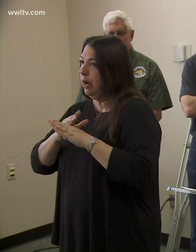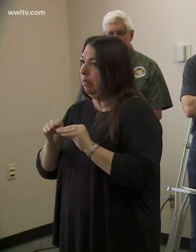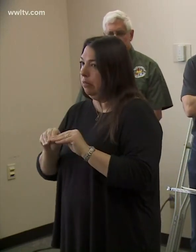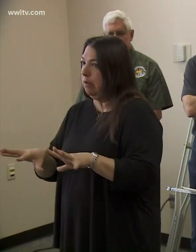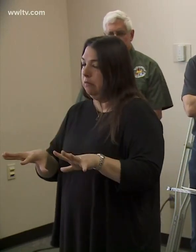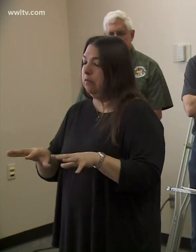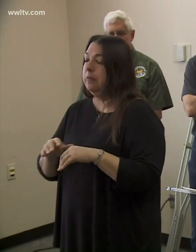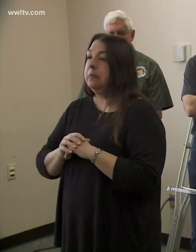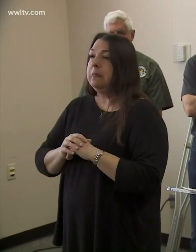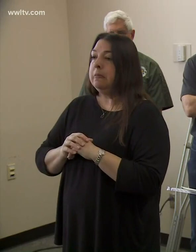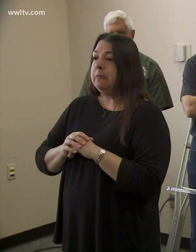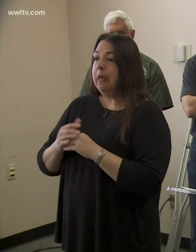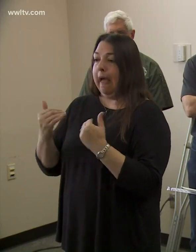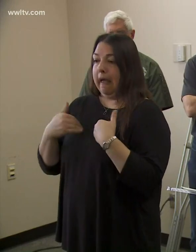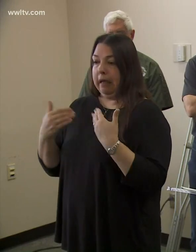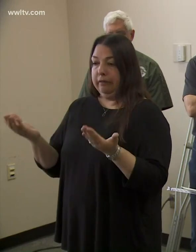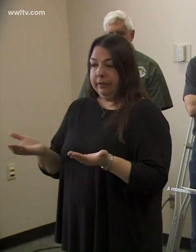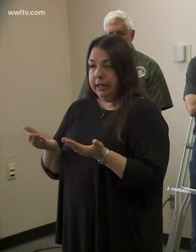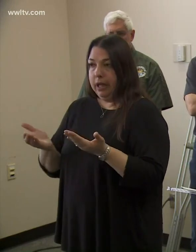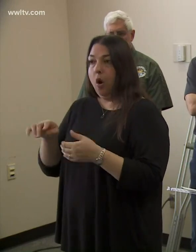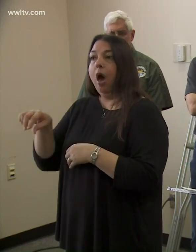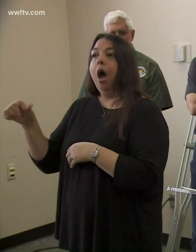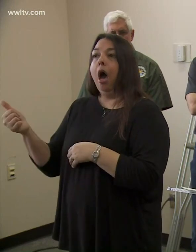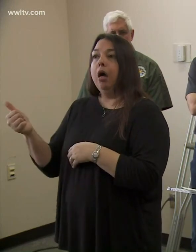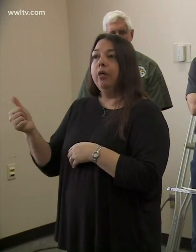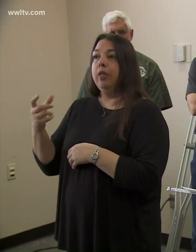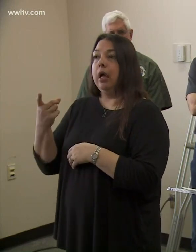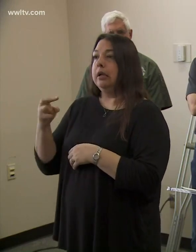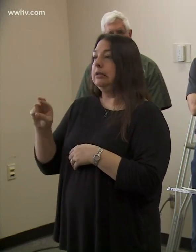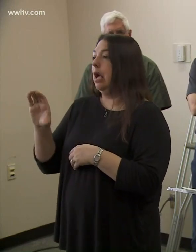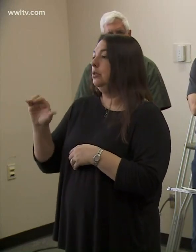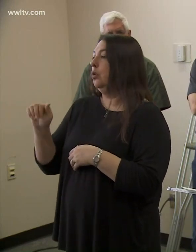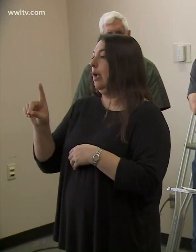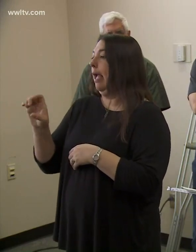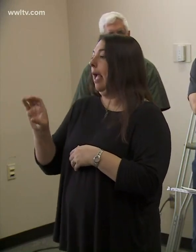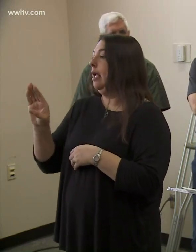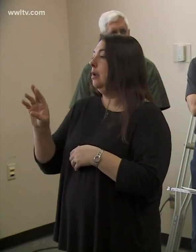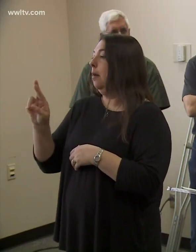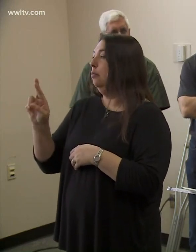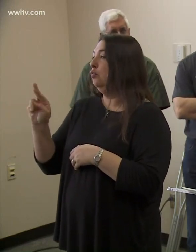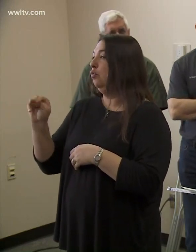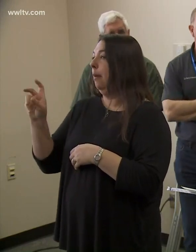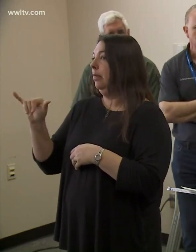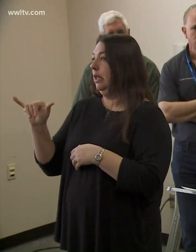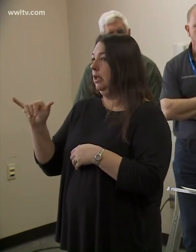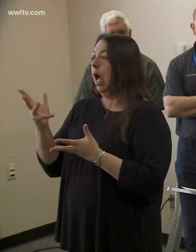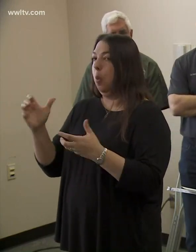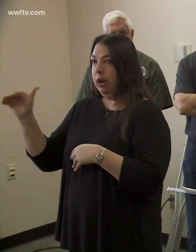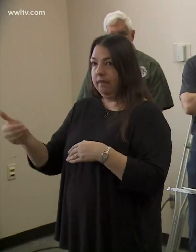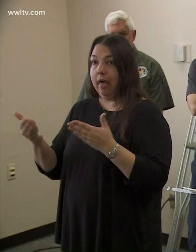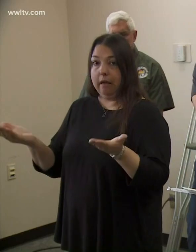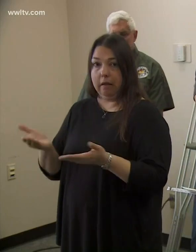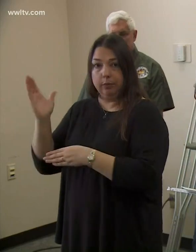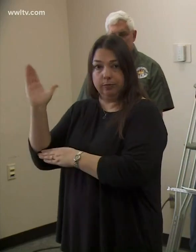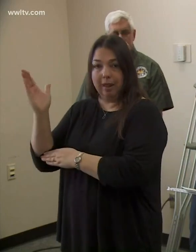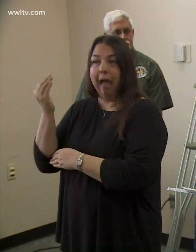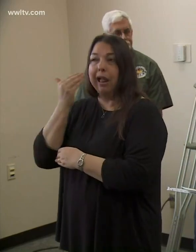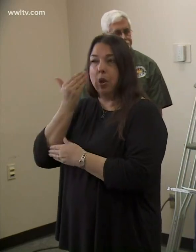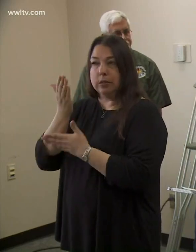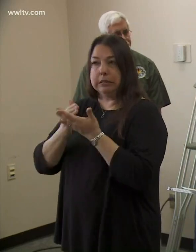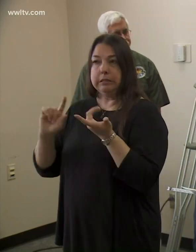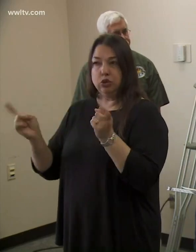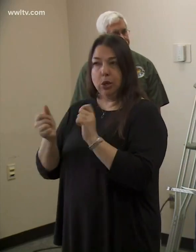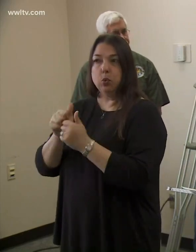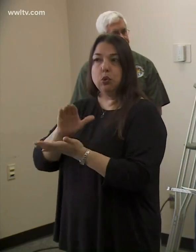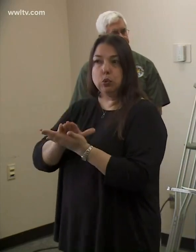Um, I have here, um, other, uh, Dr. Cade Brumley is here and I would like to invite him up because I know, um, they were major changes today